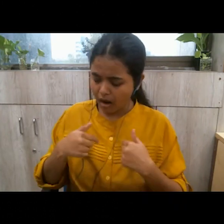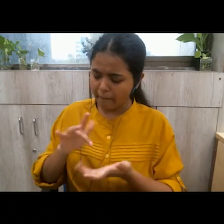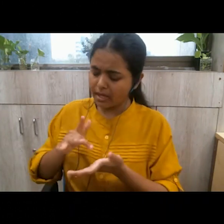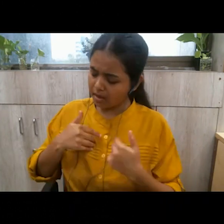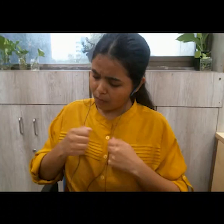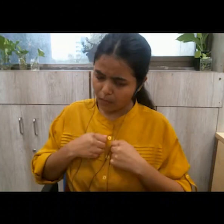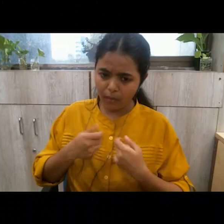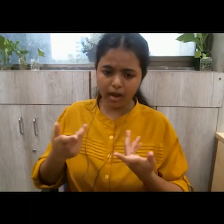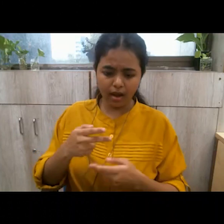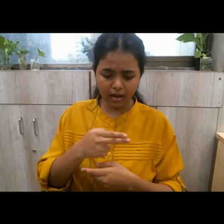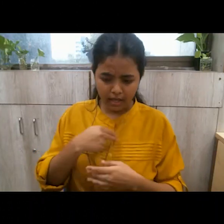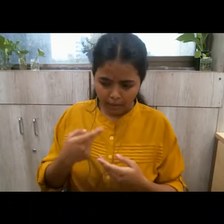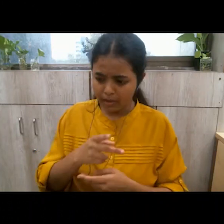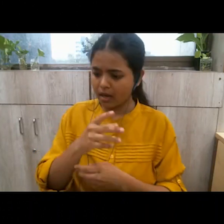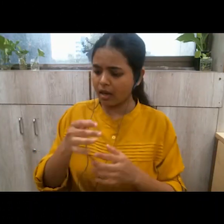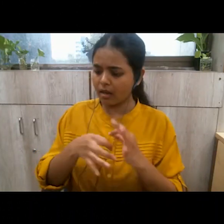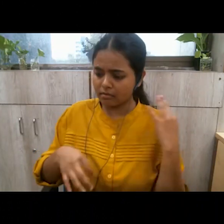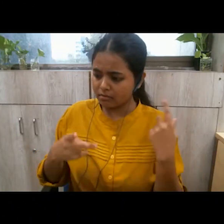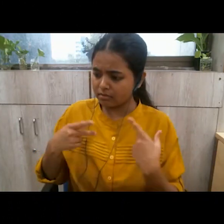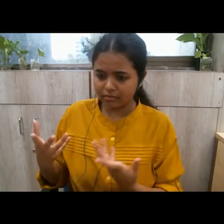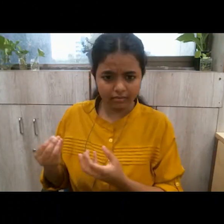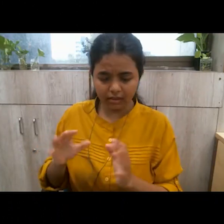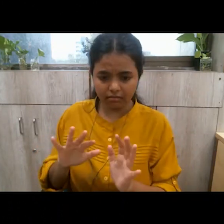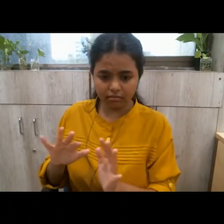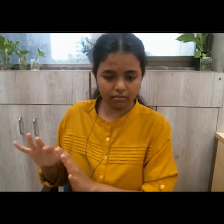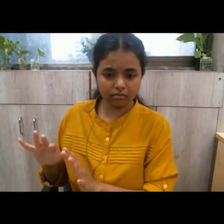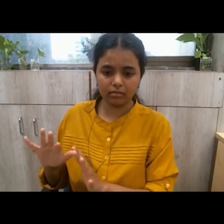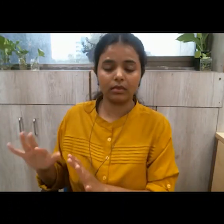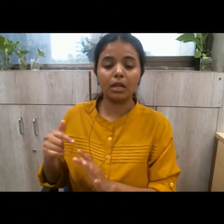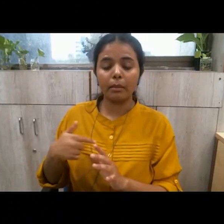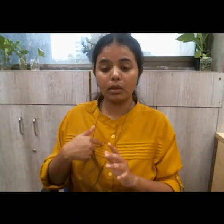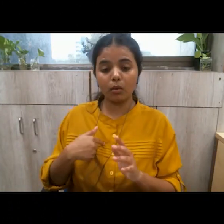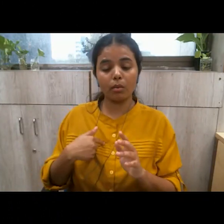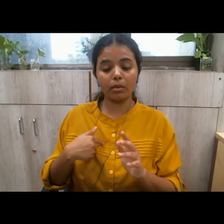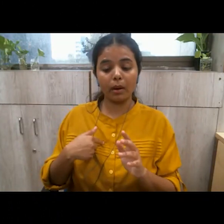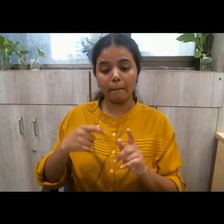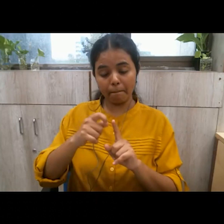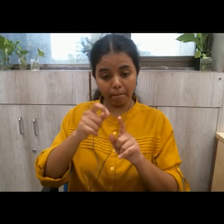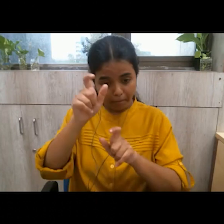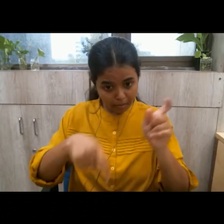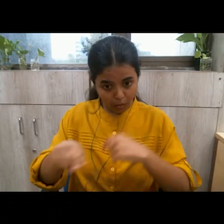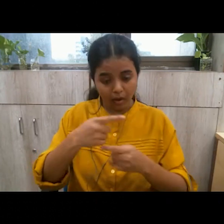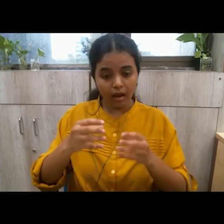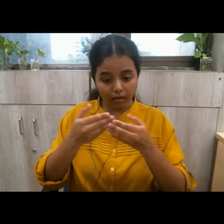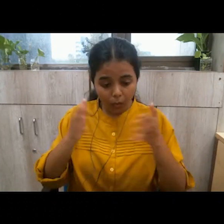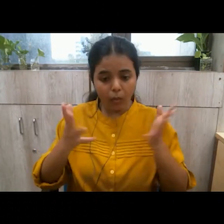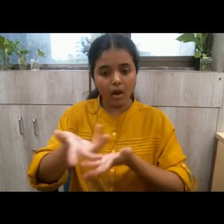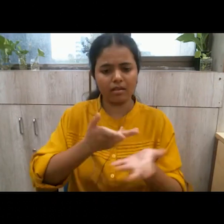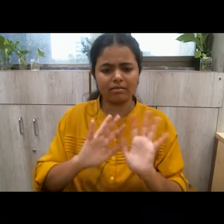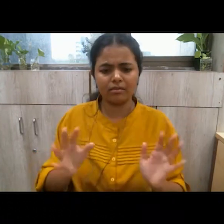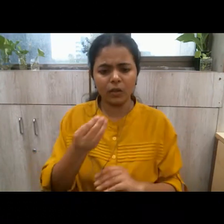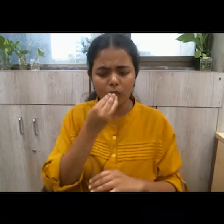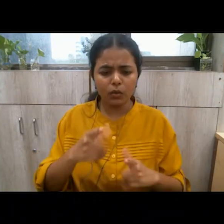everything else is my personal choice that is not up for public discussion what i eat where i live what i do